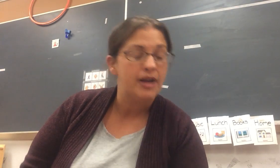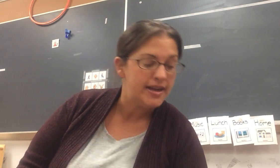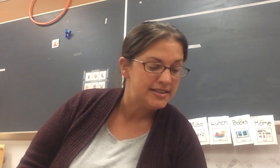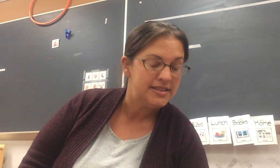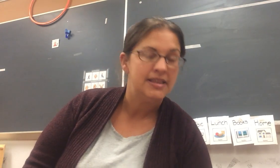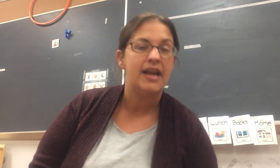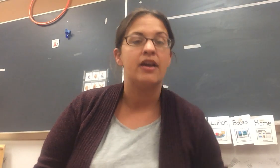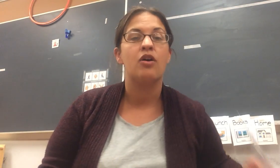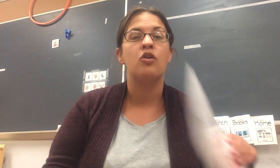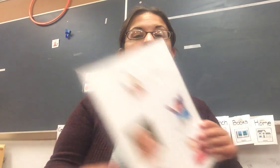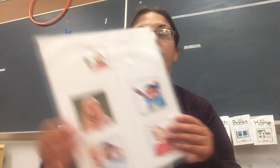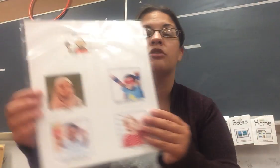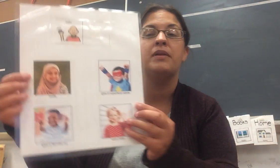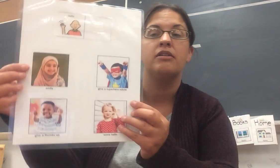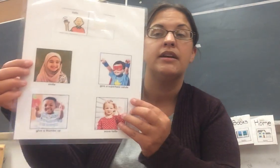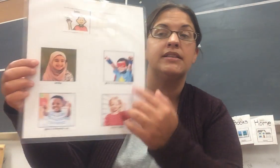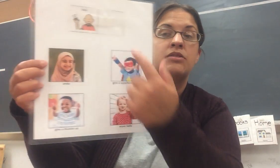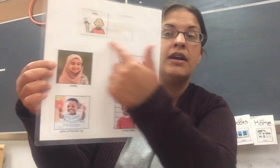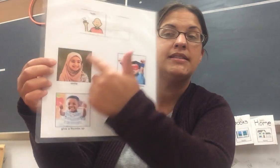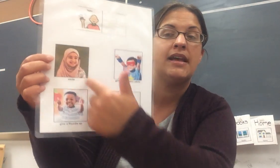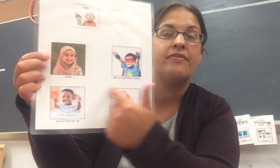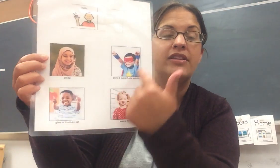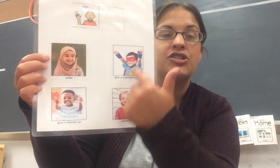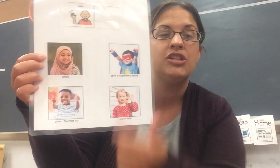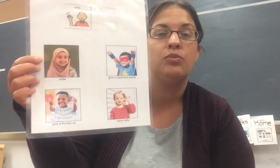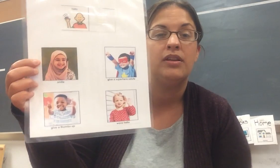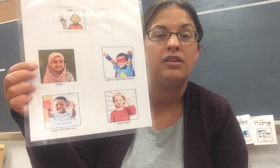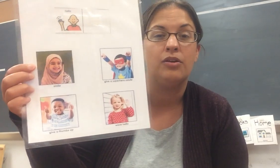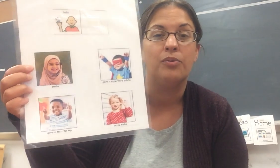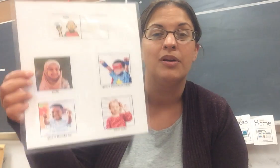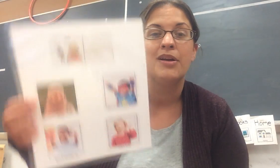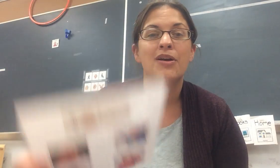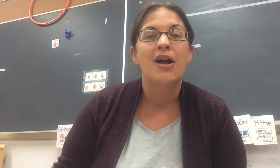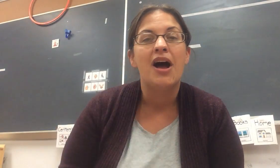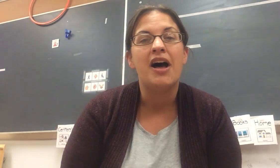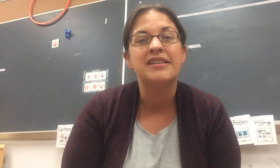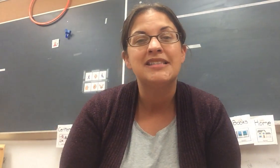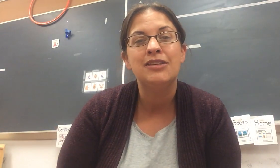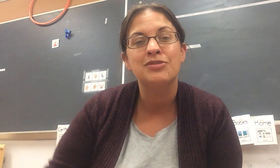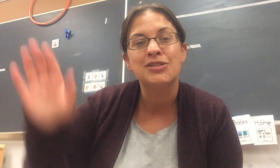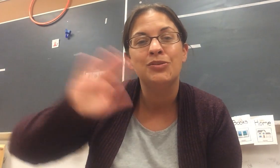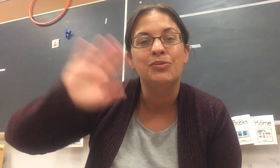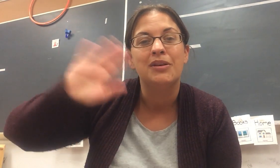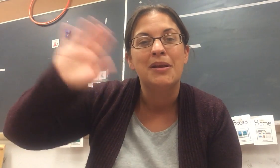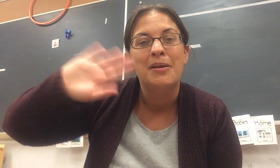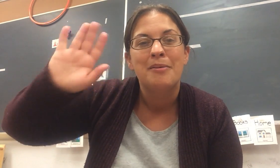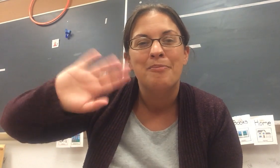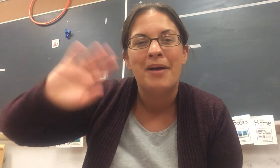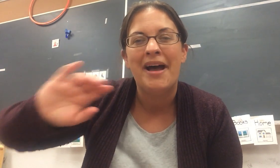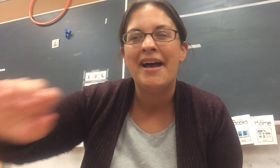practicing that at home with your parents. You guys have this sheet with you. I'll see you soon. Bye.